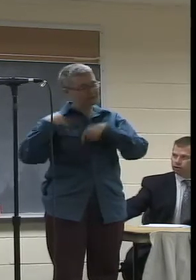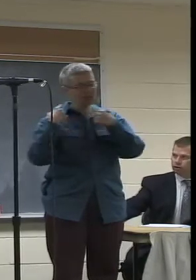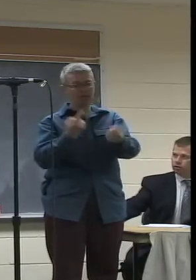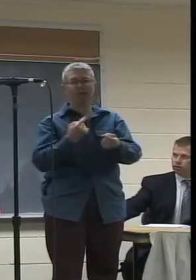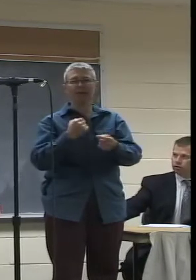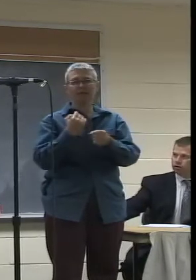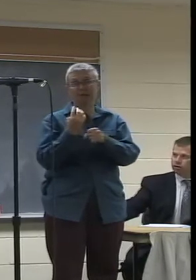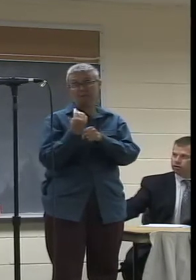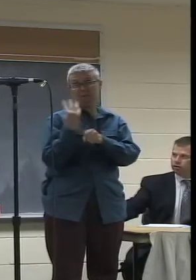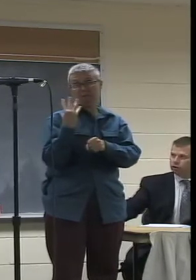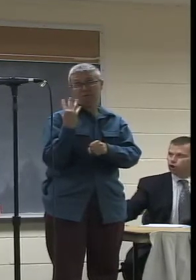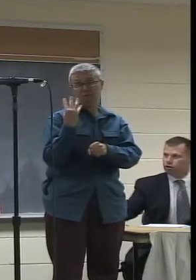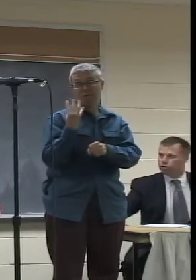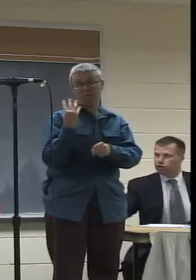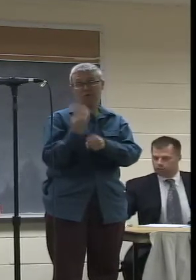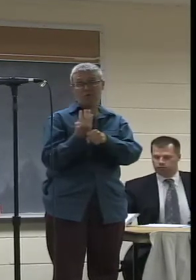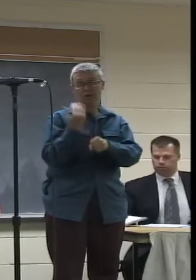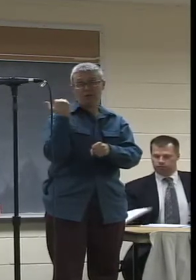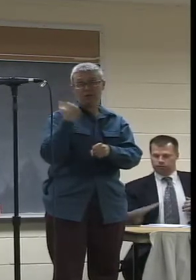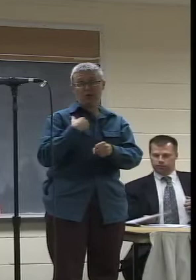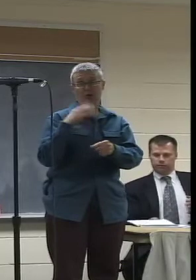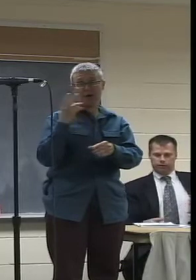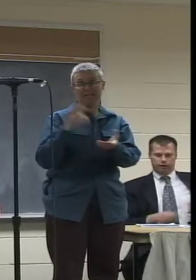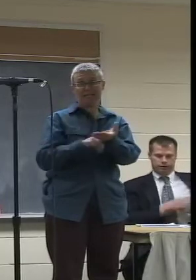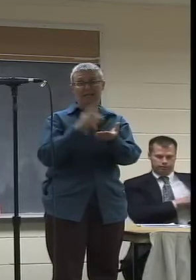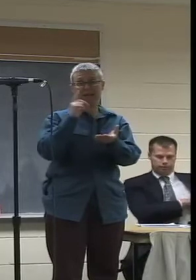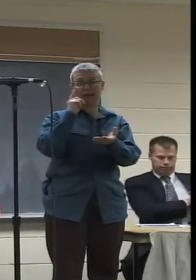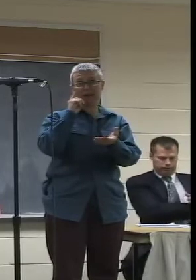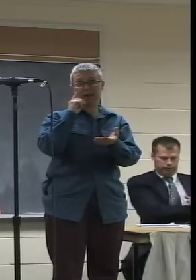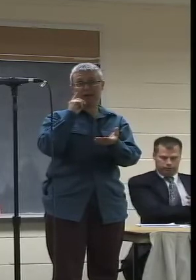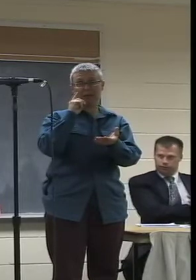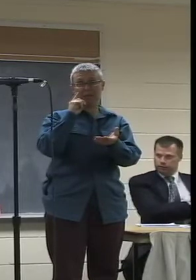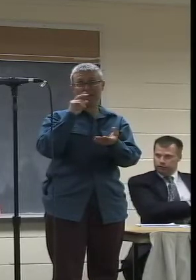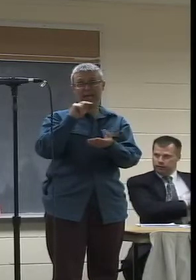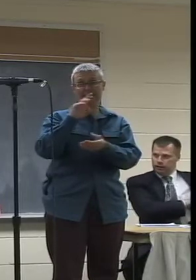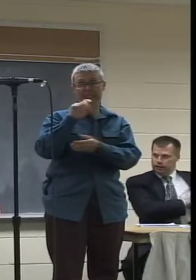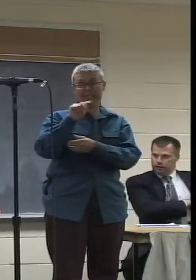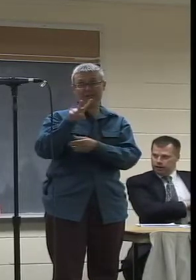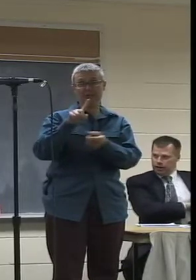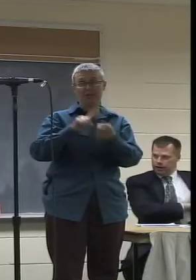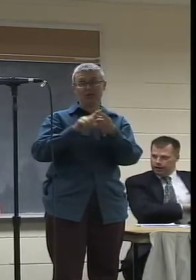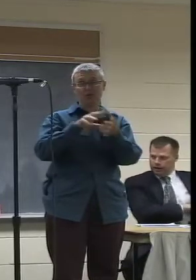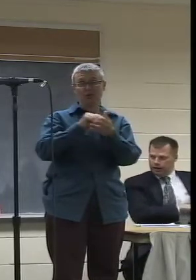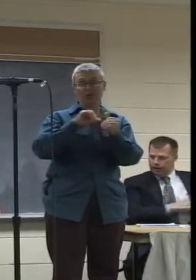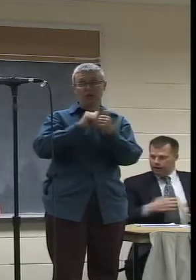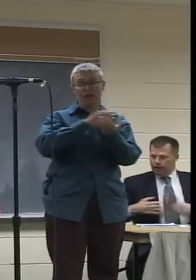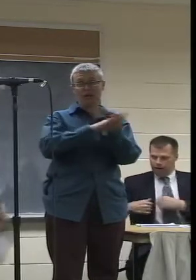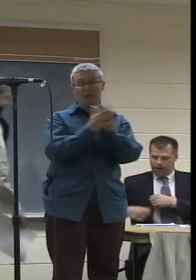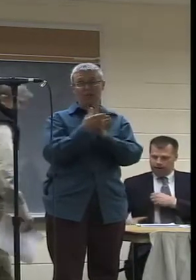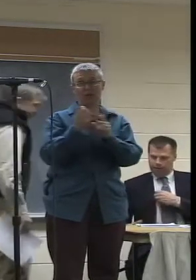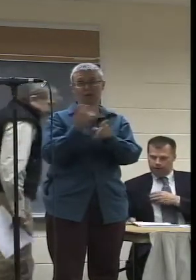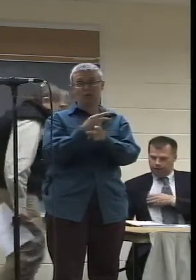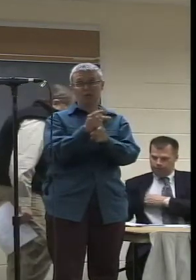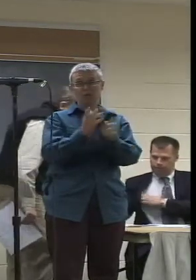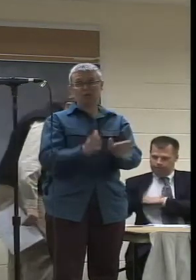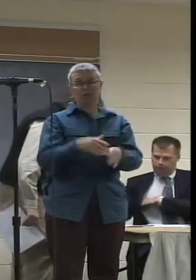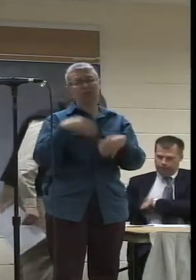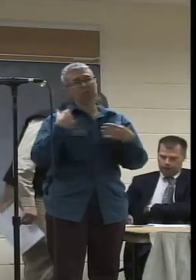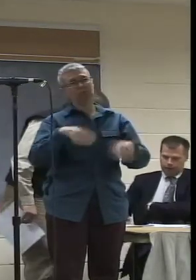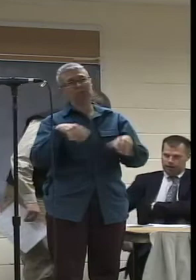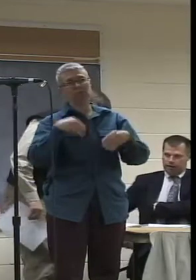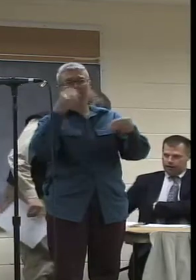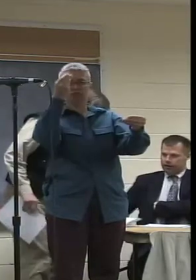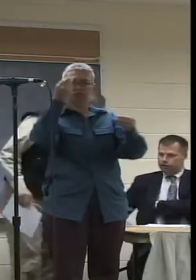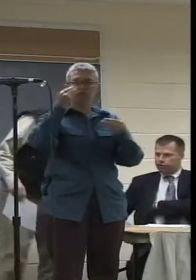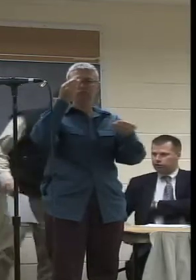years ago, I signed up for the course at NCTV to become a producer. I thought the course was very well taught and